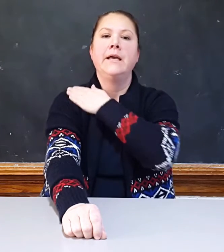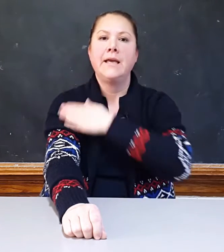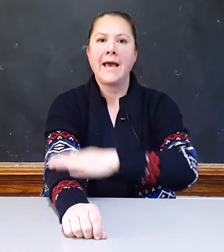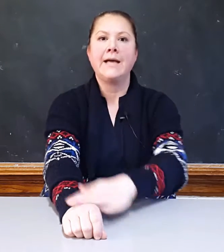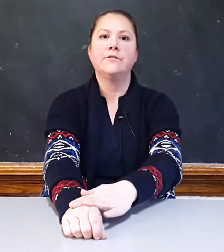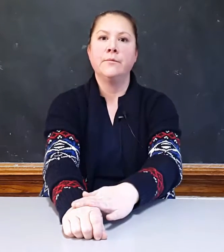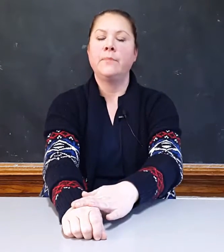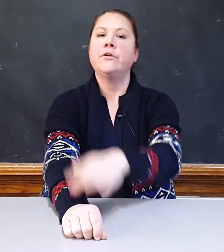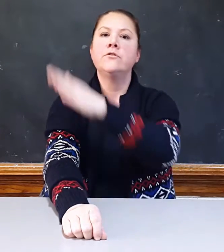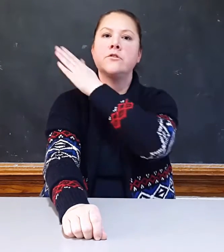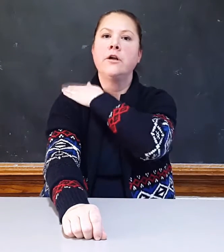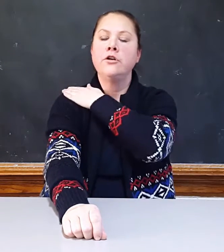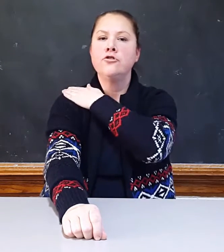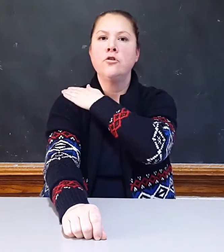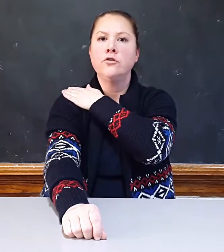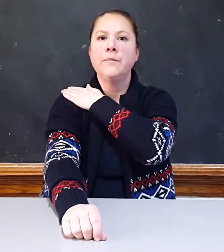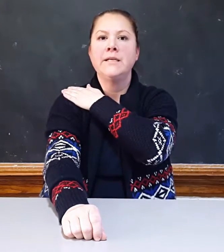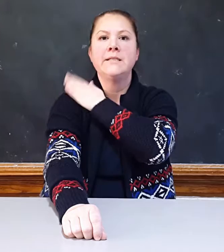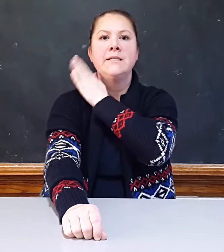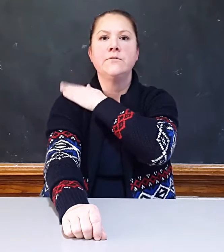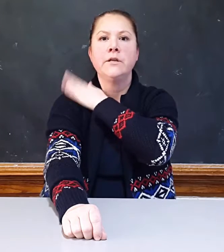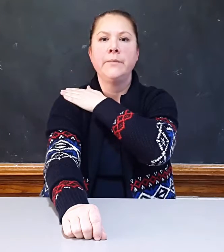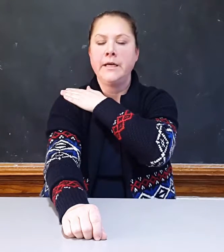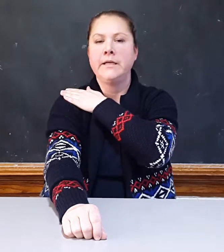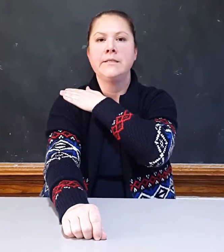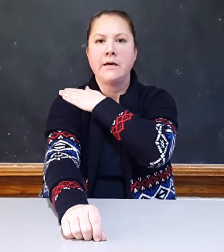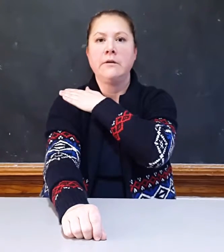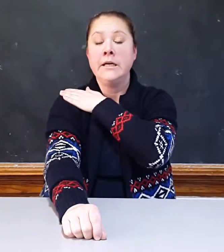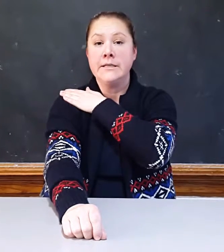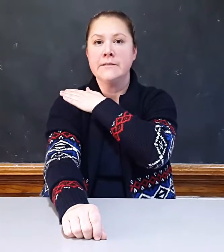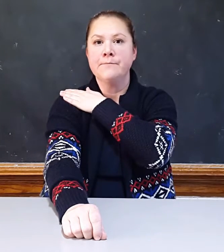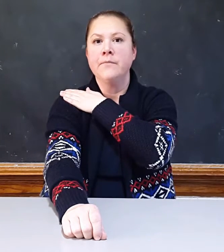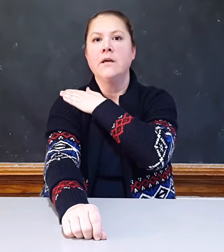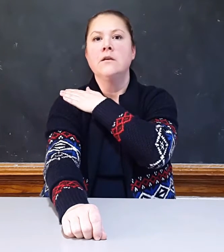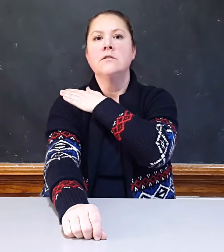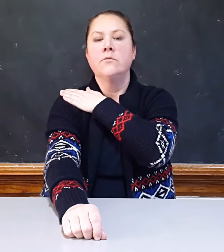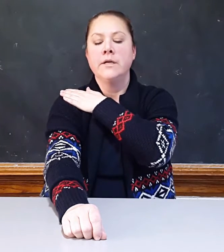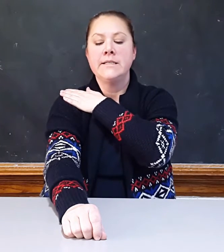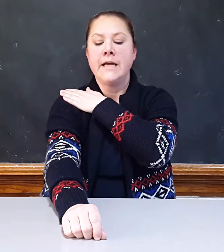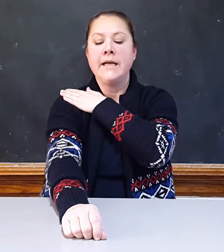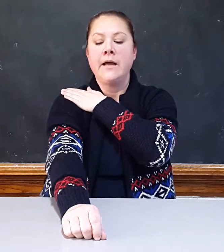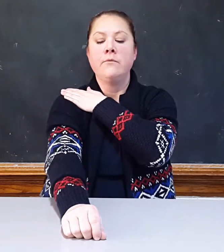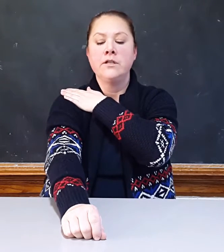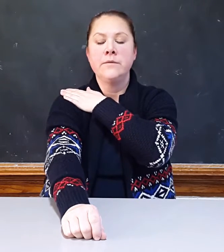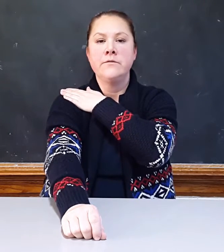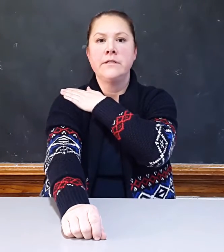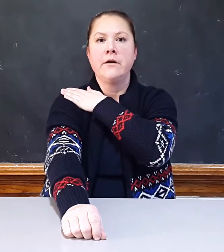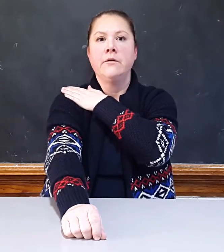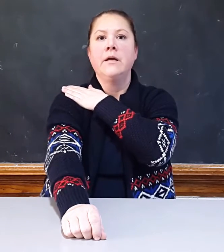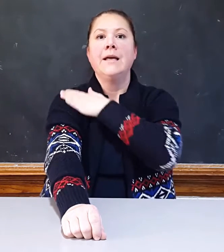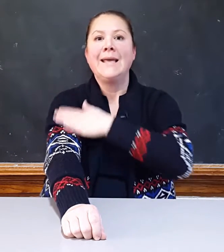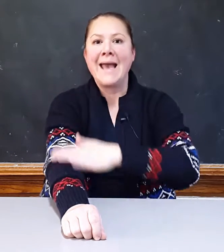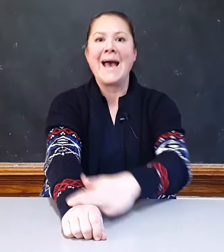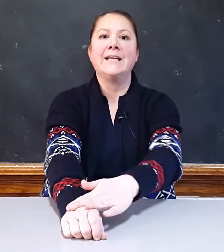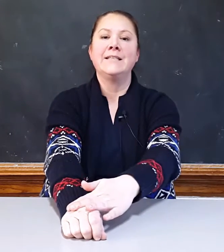cat. Remember you start at your shoulder because this is where the beginning sound is. So we're going to say it again, watch Ms. Ucero. Cat.